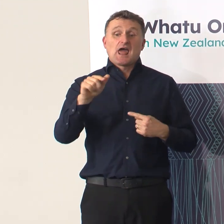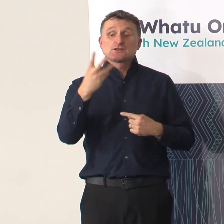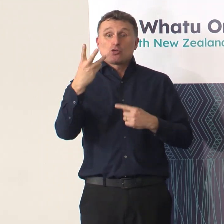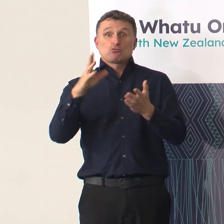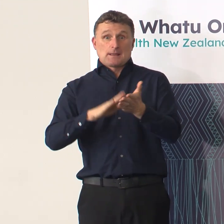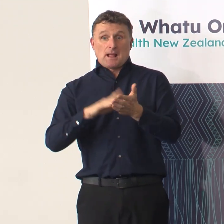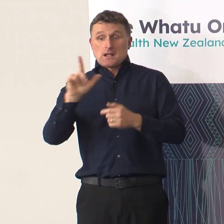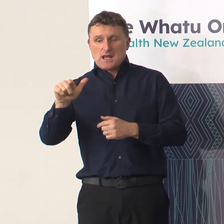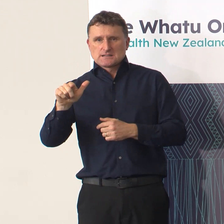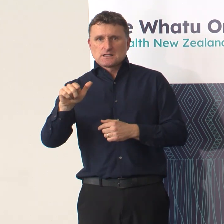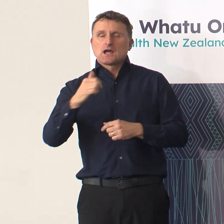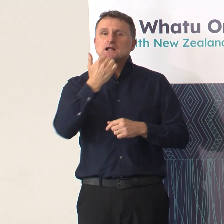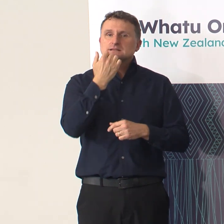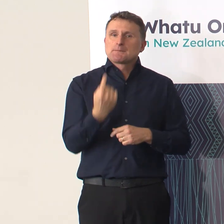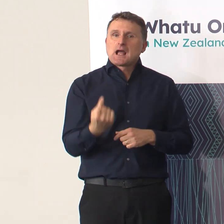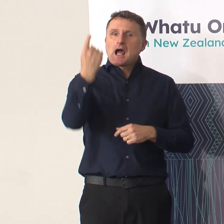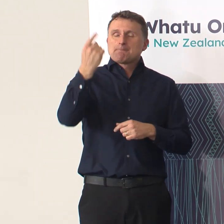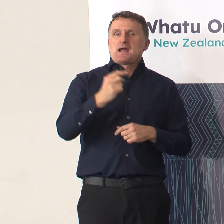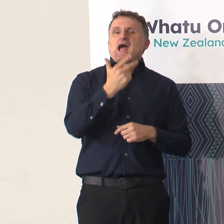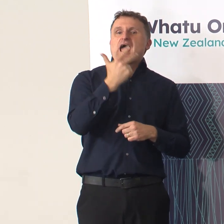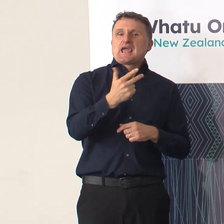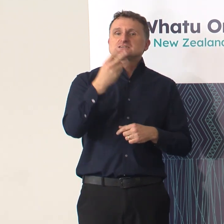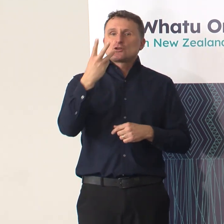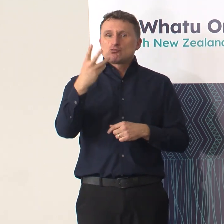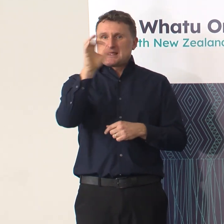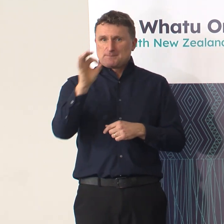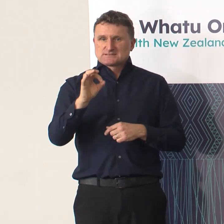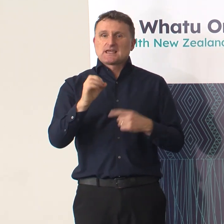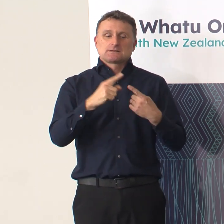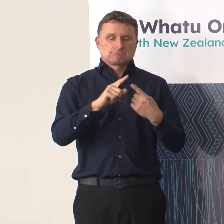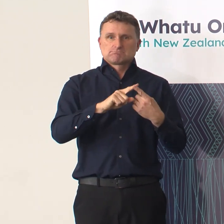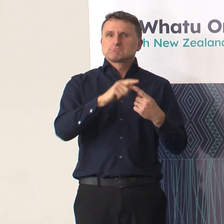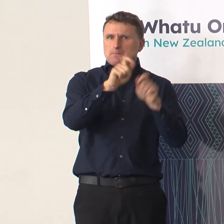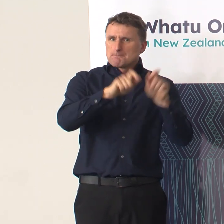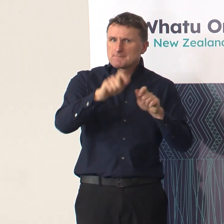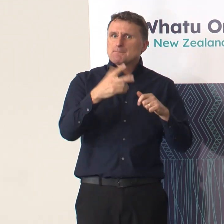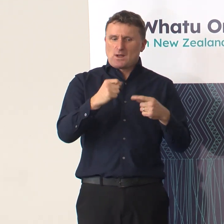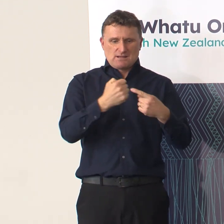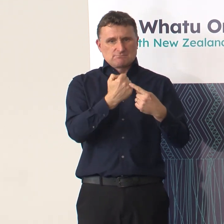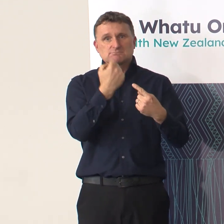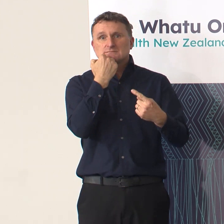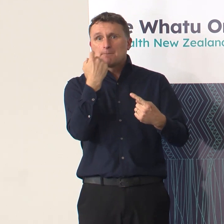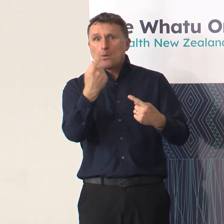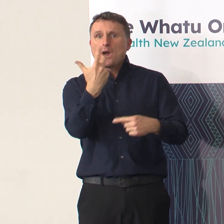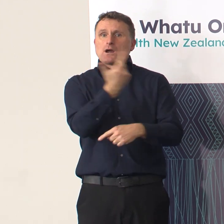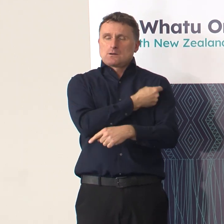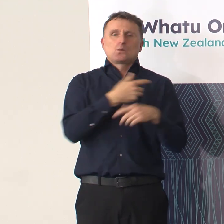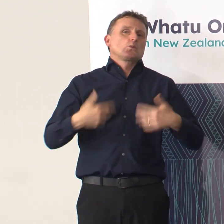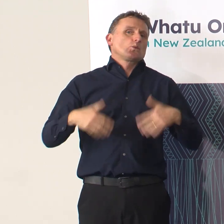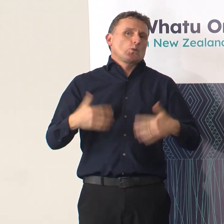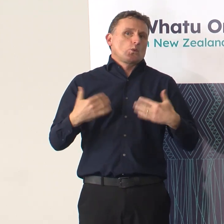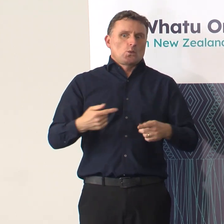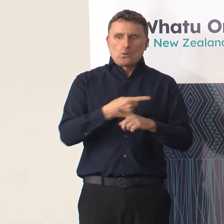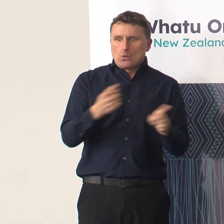82%. And so I really want to echo the comments that both Pete and Riana have made about the incredible